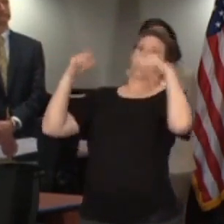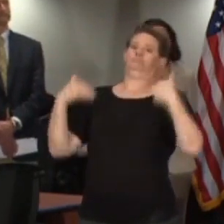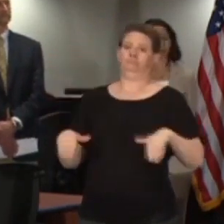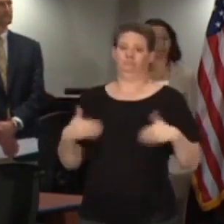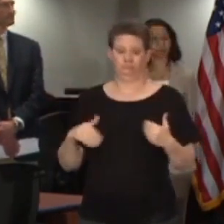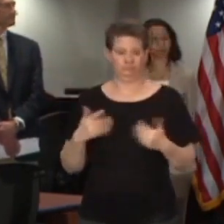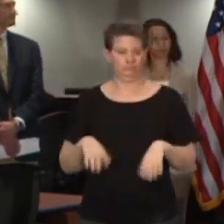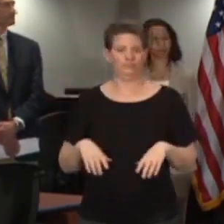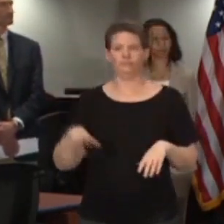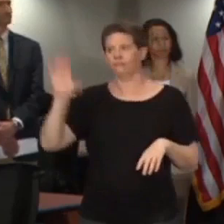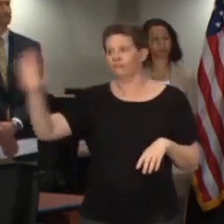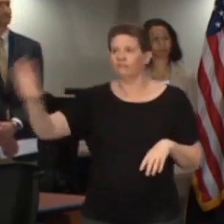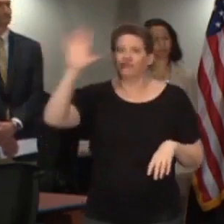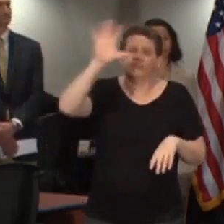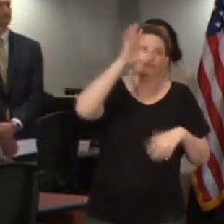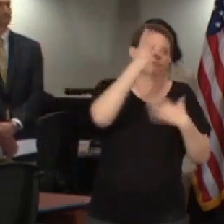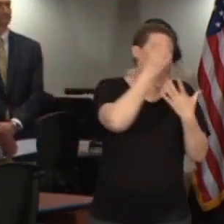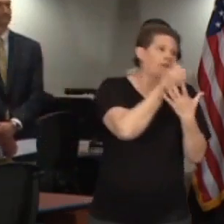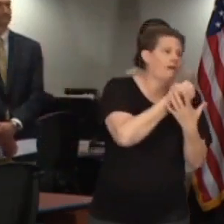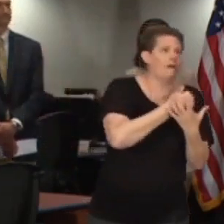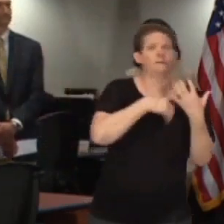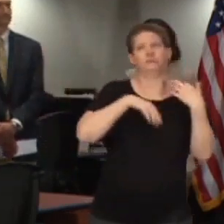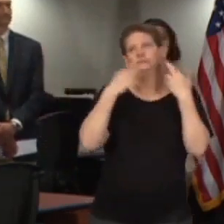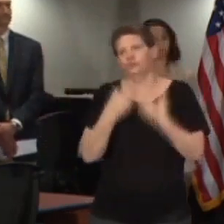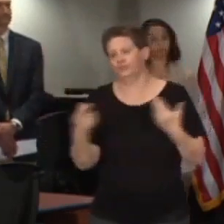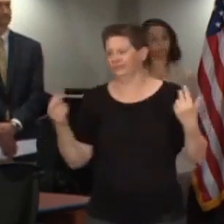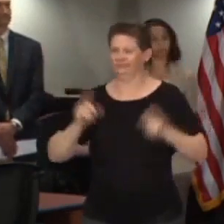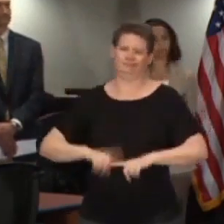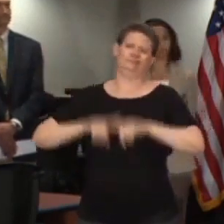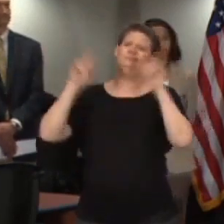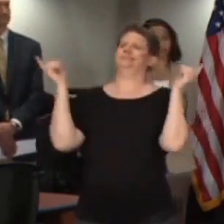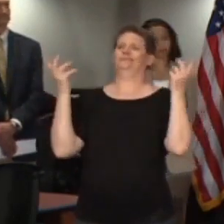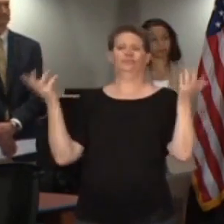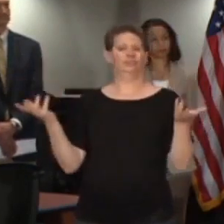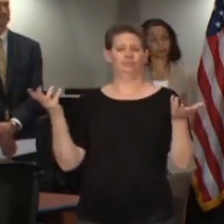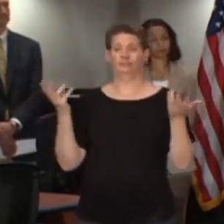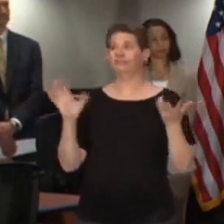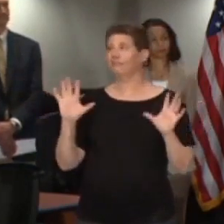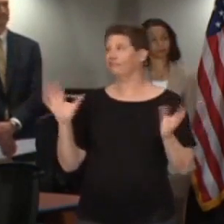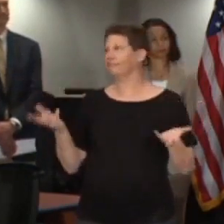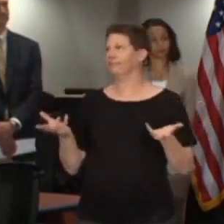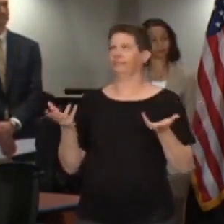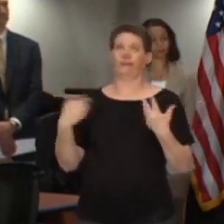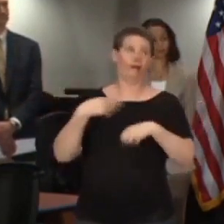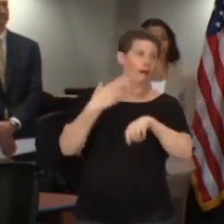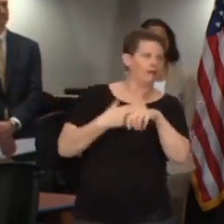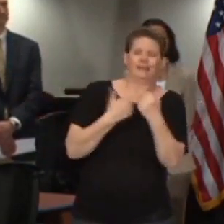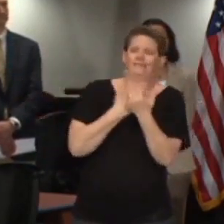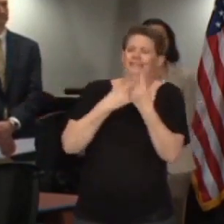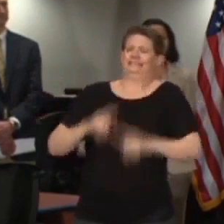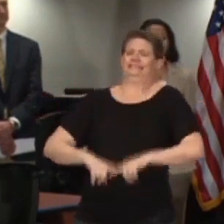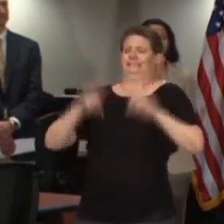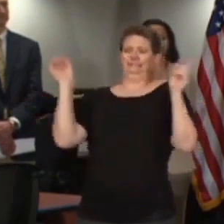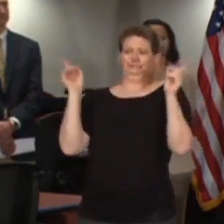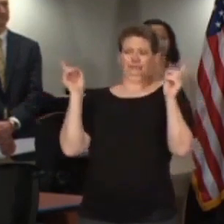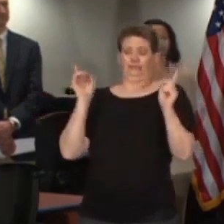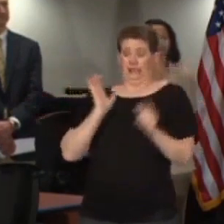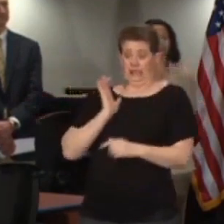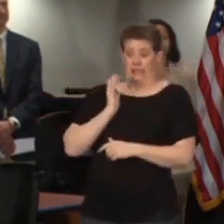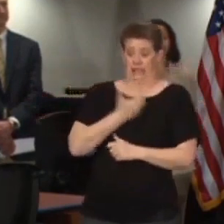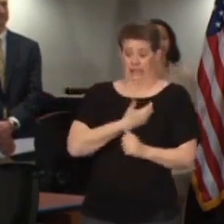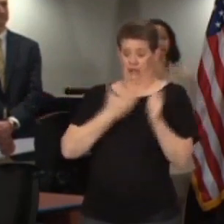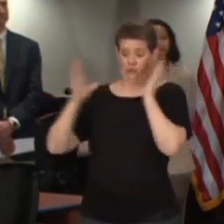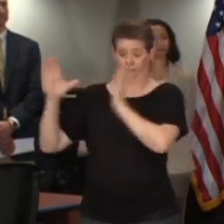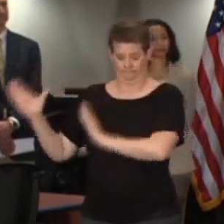economies. They have different resources. They have different medical facilities. But we are taking a deliberate approach